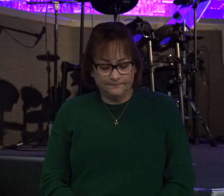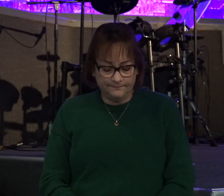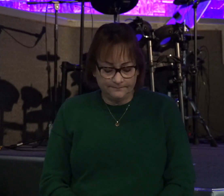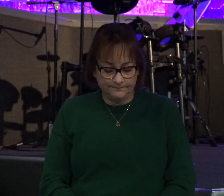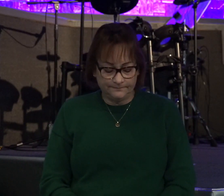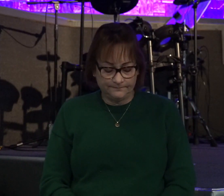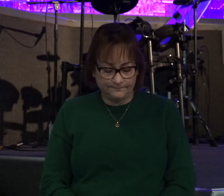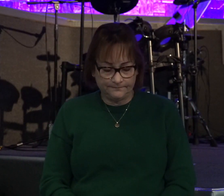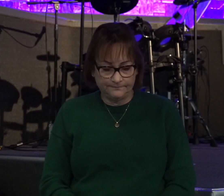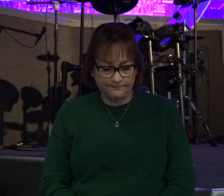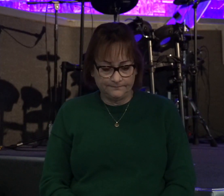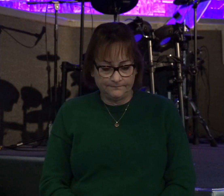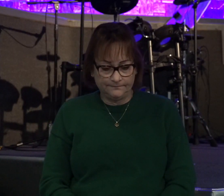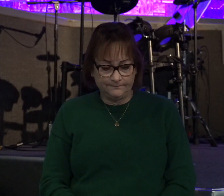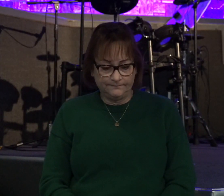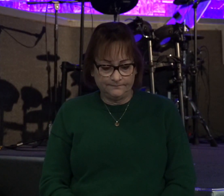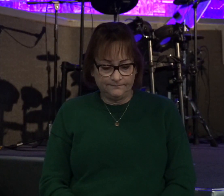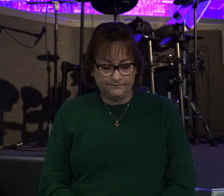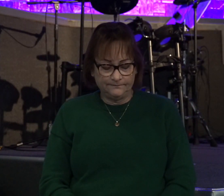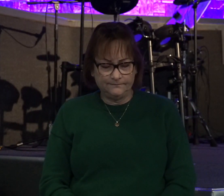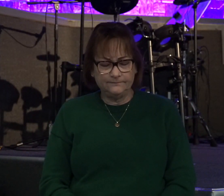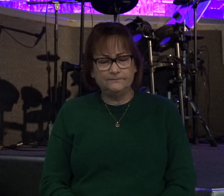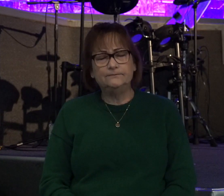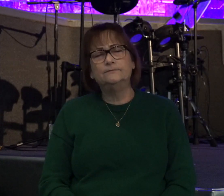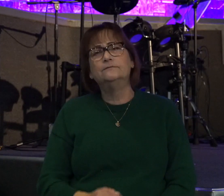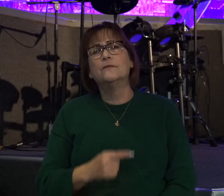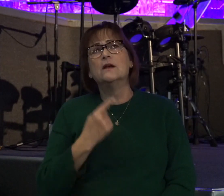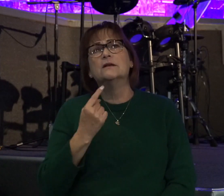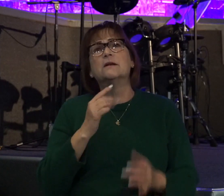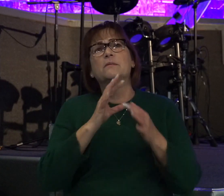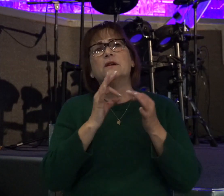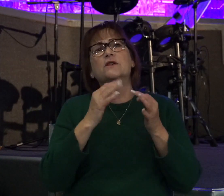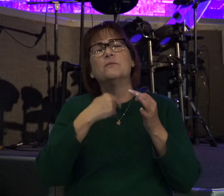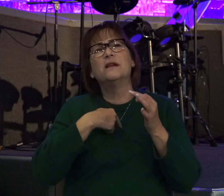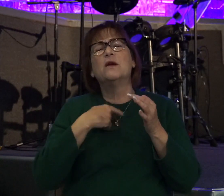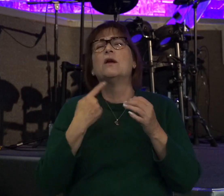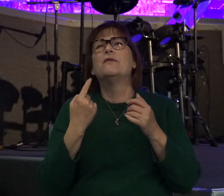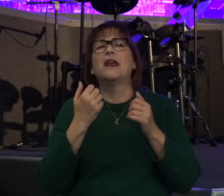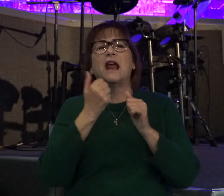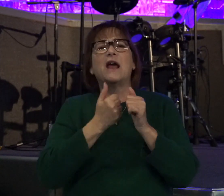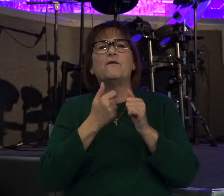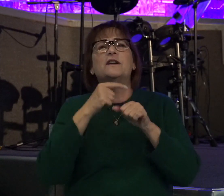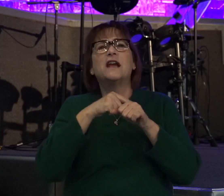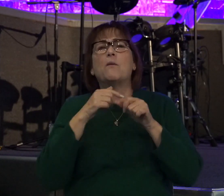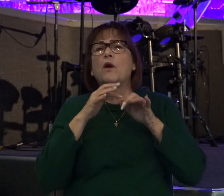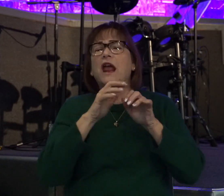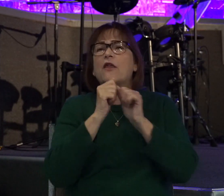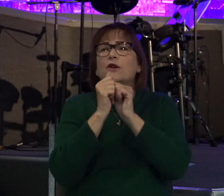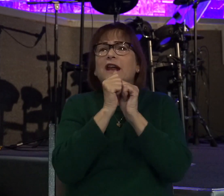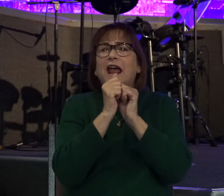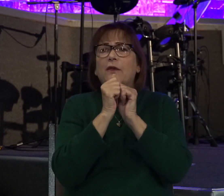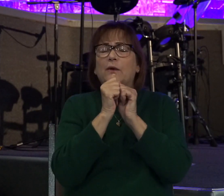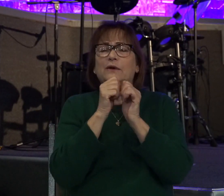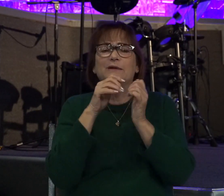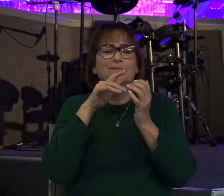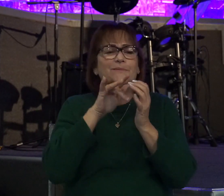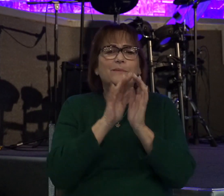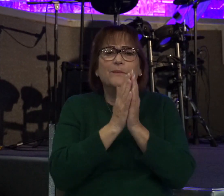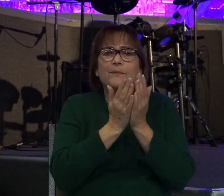I once heard it like this, you know. Every time we gather together to open up the word of God, we're storming